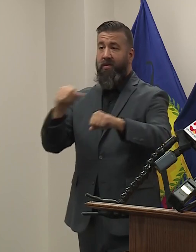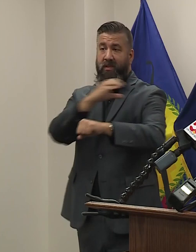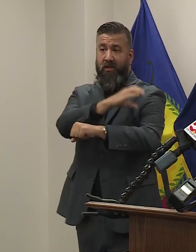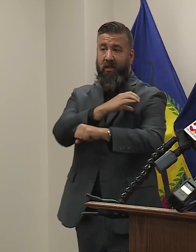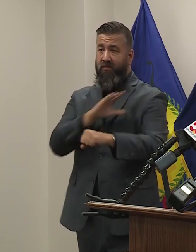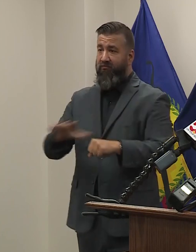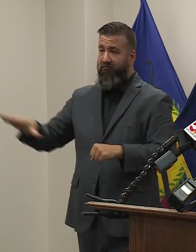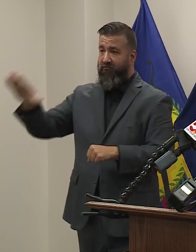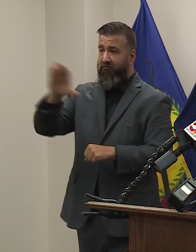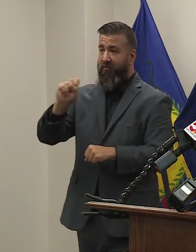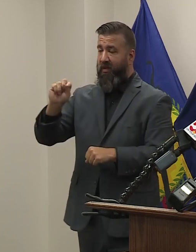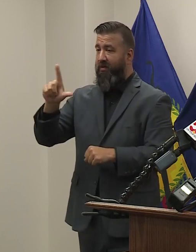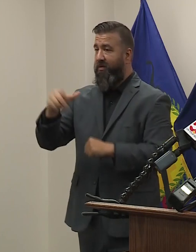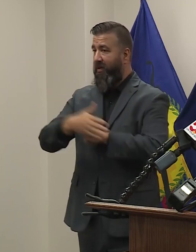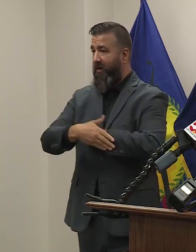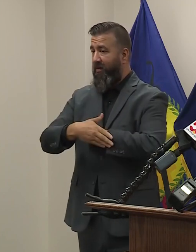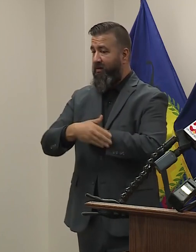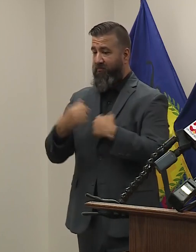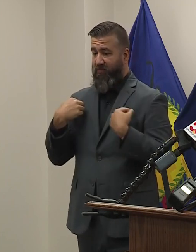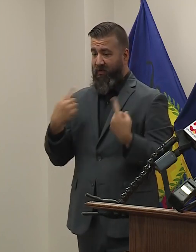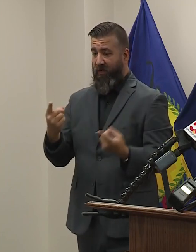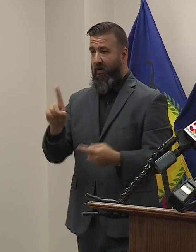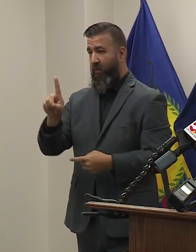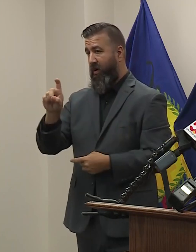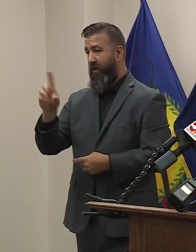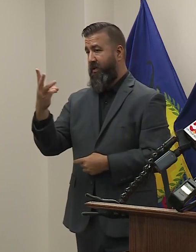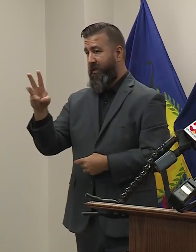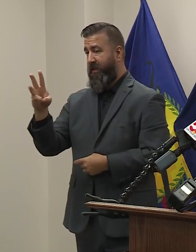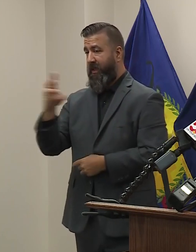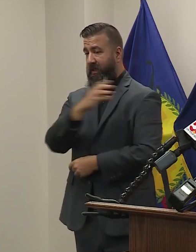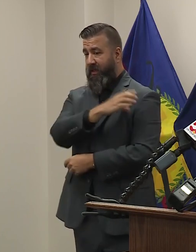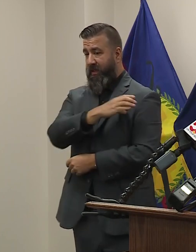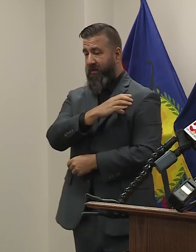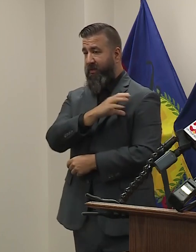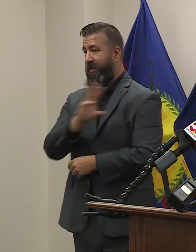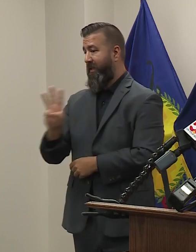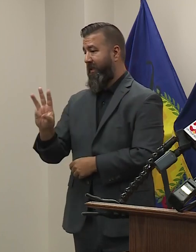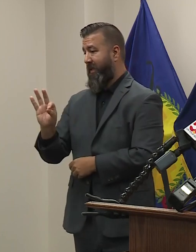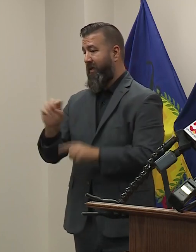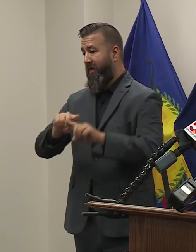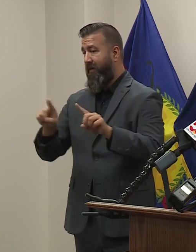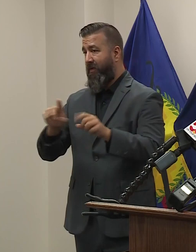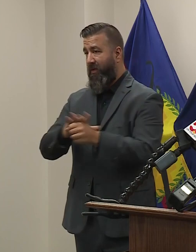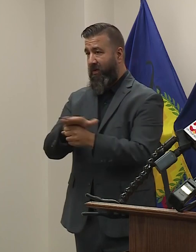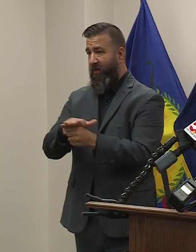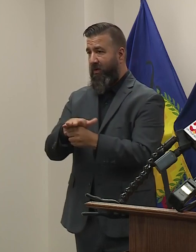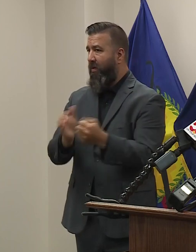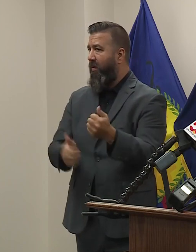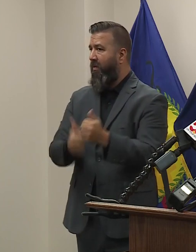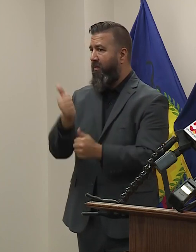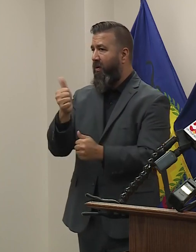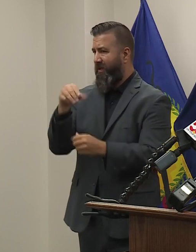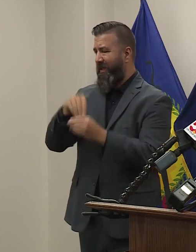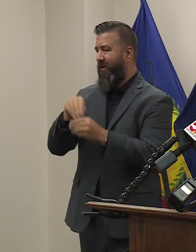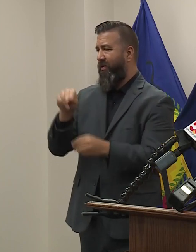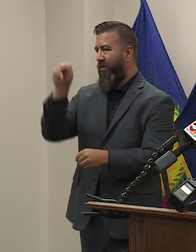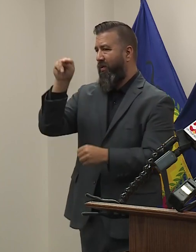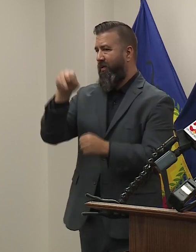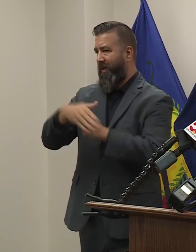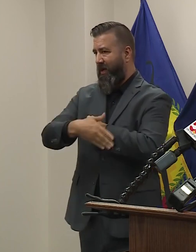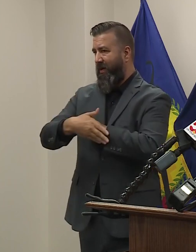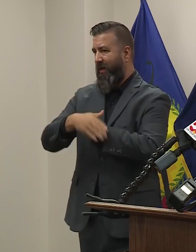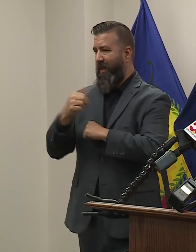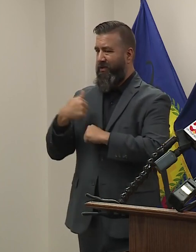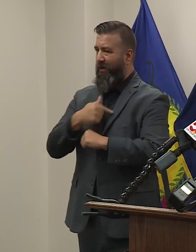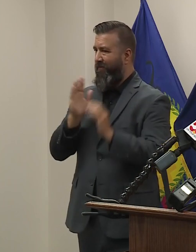across St. Louis County. We have done 116 clinics with 69 different locations. The vast majority of them have been throughout North County. That's been